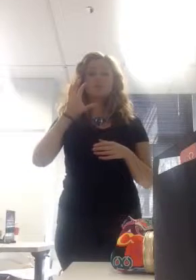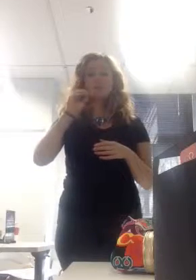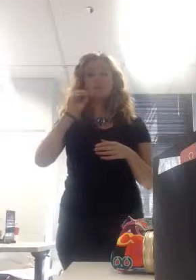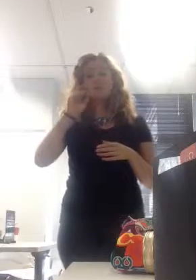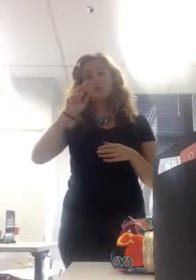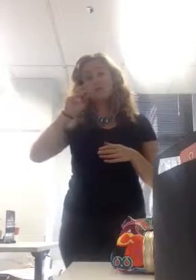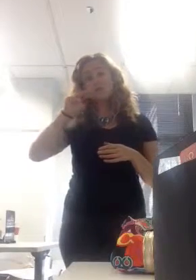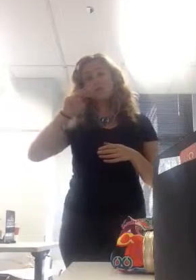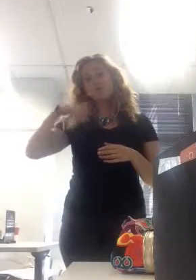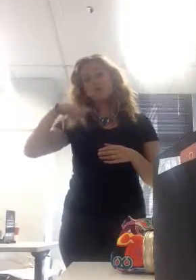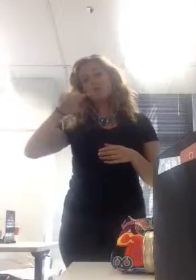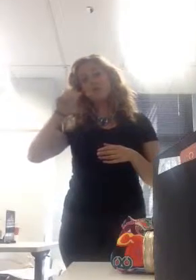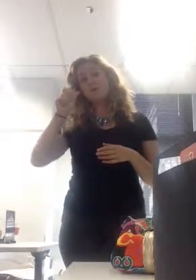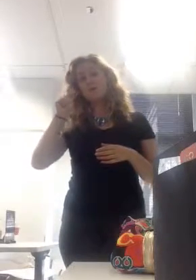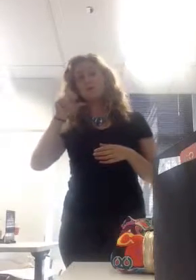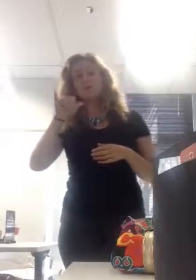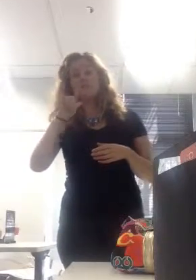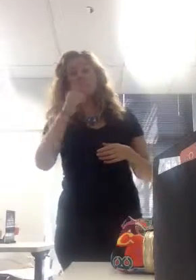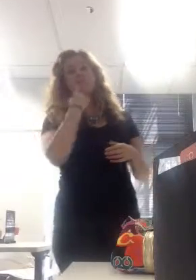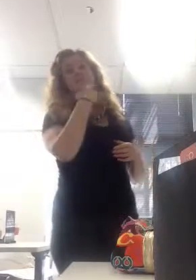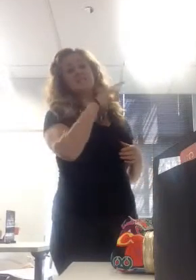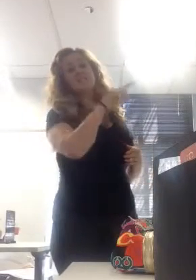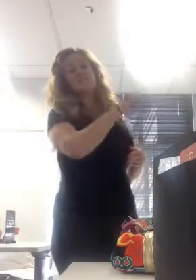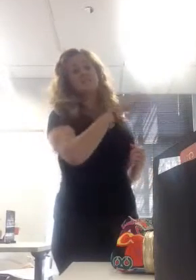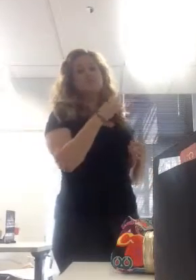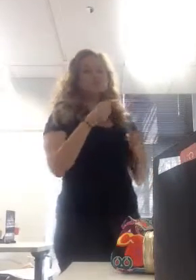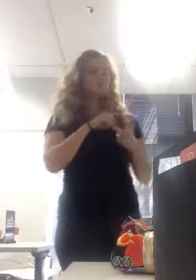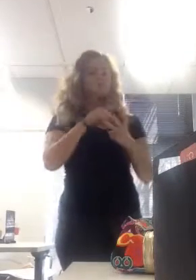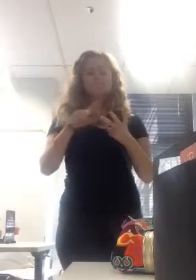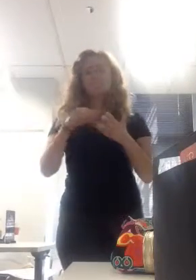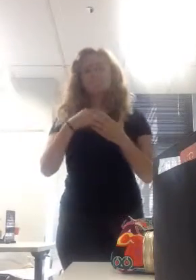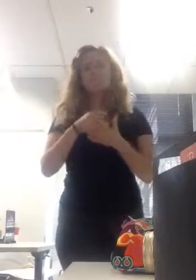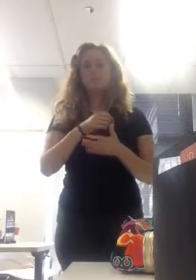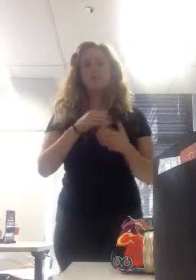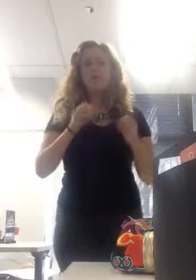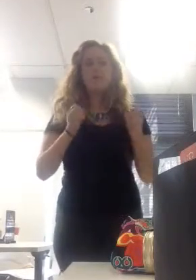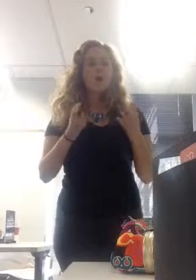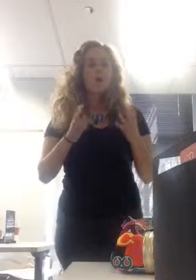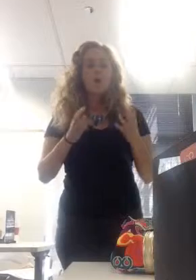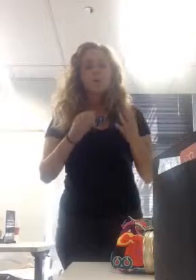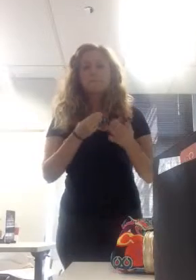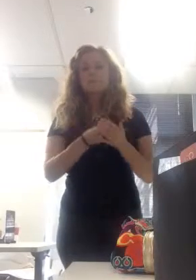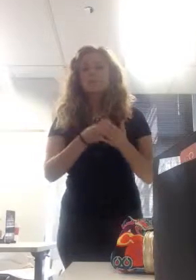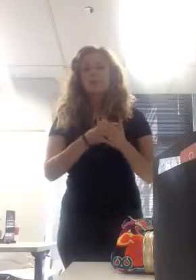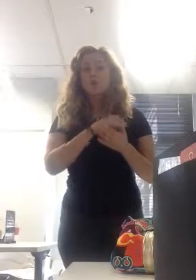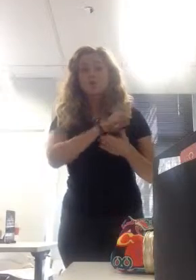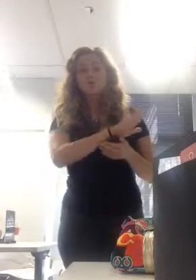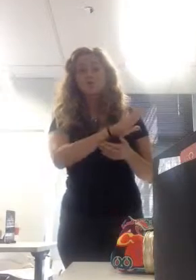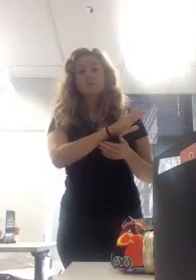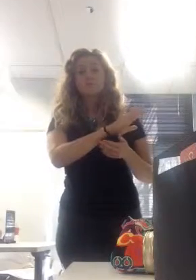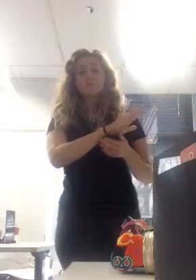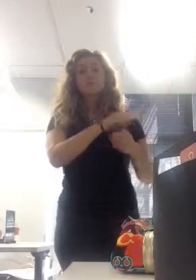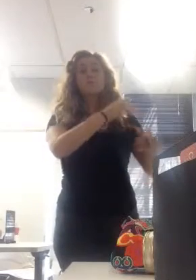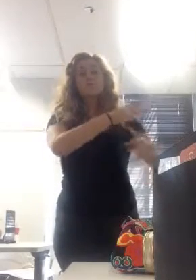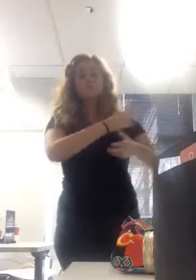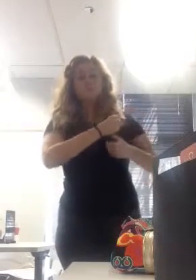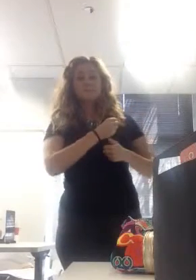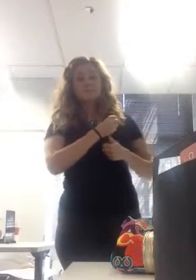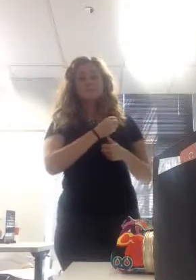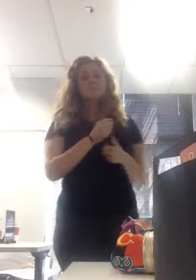your employees. The government literally controls every aspect of the economy. And guess what? You make the same amount as the